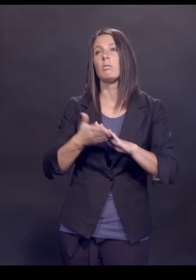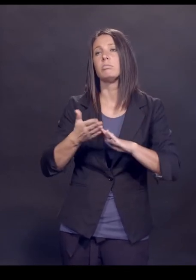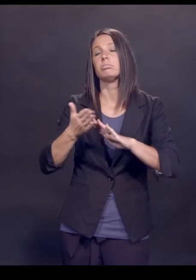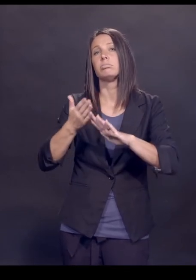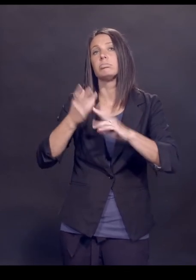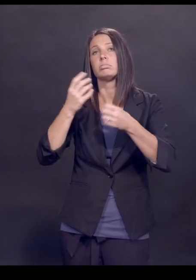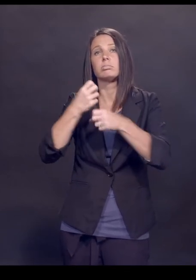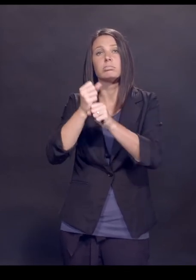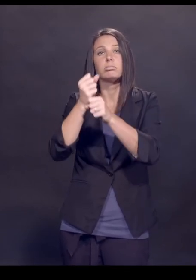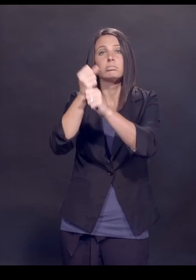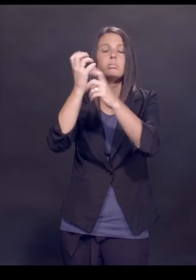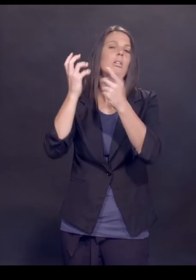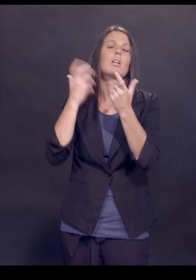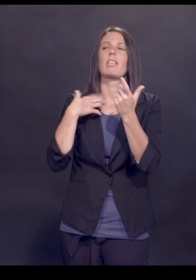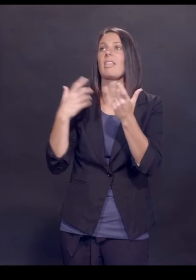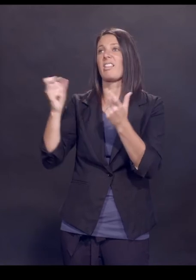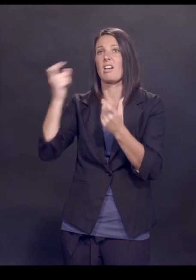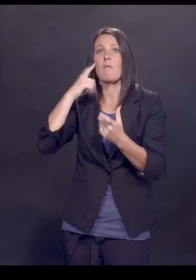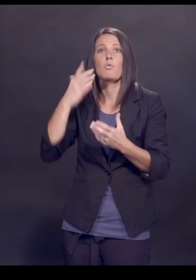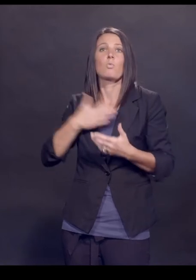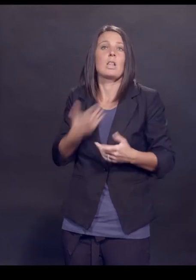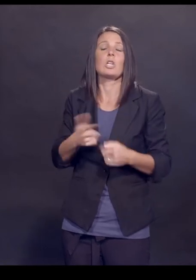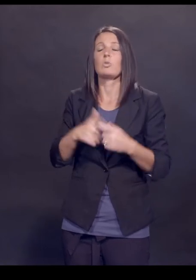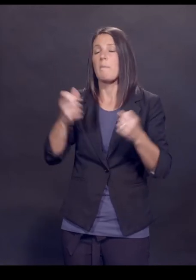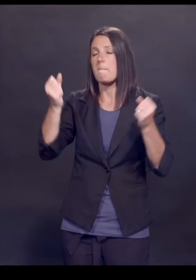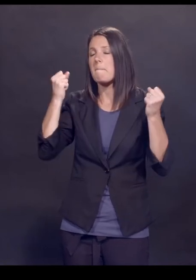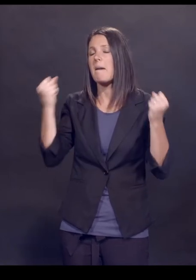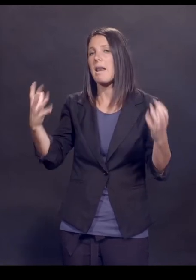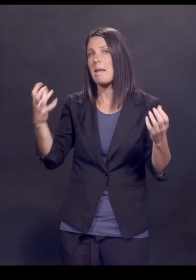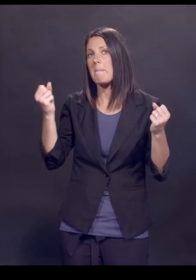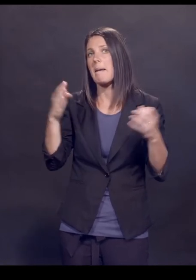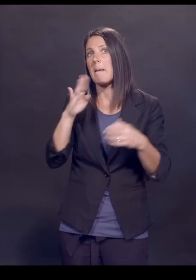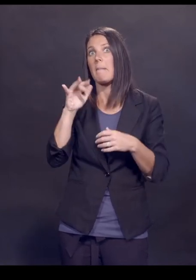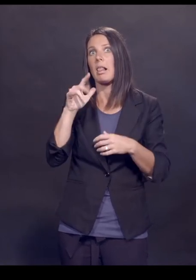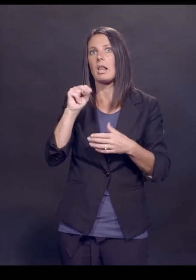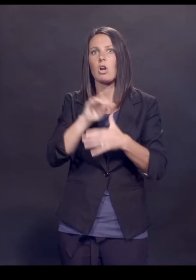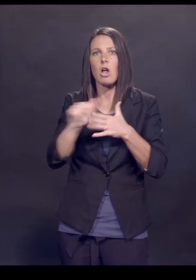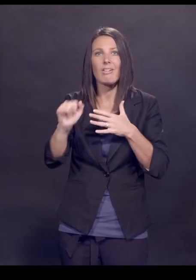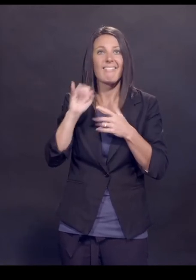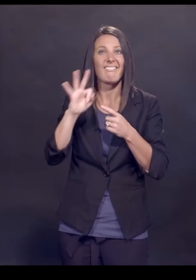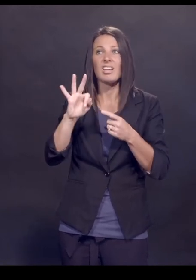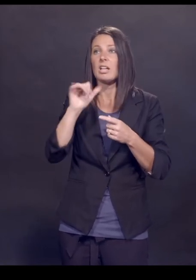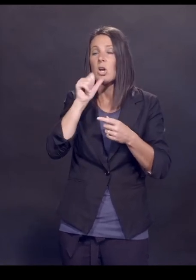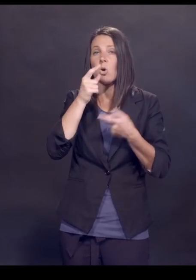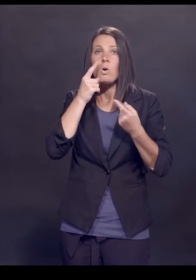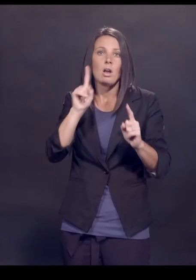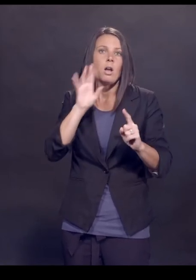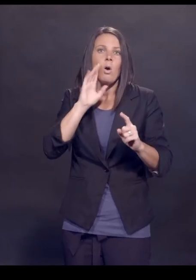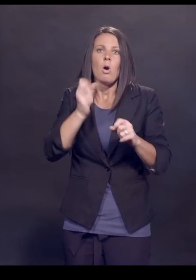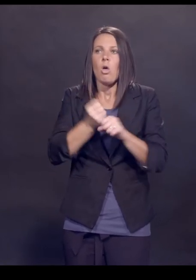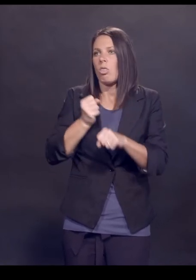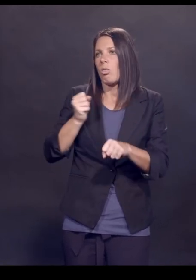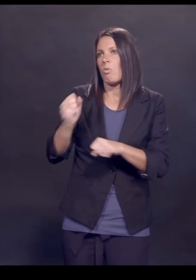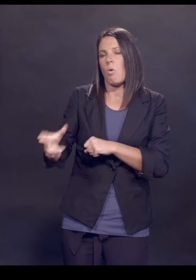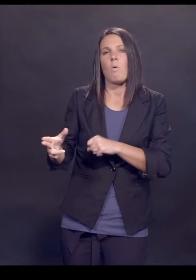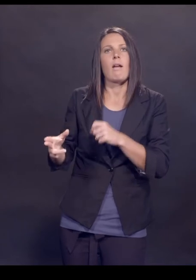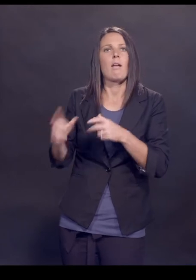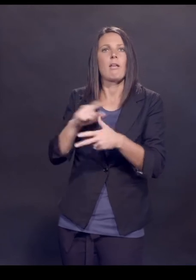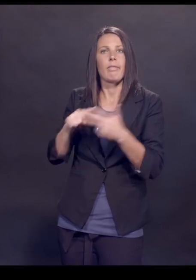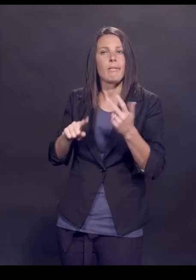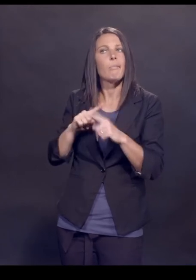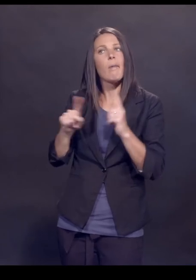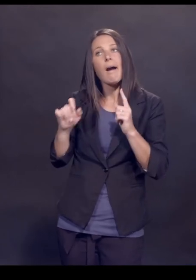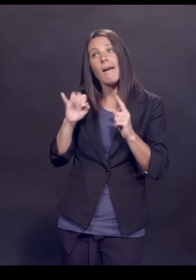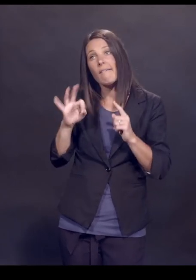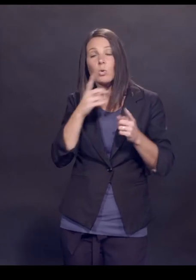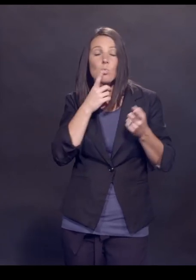billions of dollars, tens of billions of dollars to say that if this doesn't work in a phase three trial, we'll just throw away these doses. On the other hand,